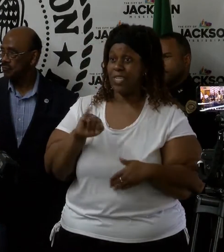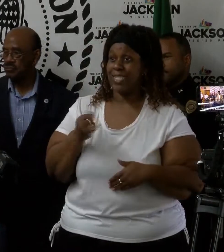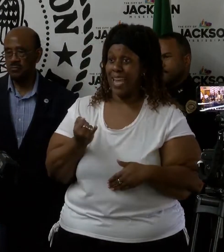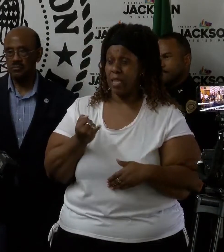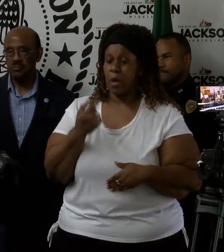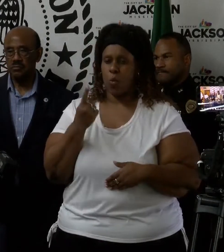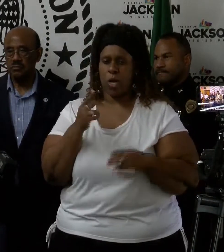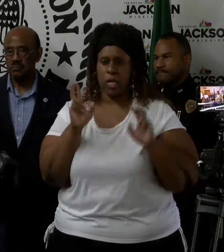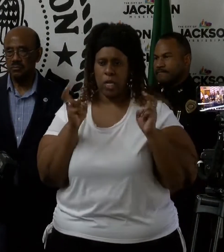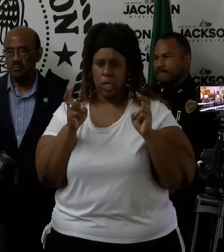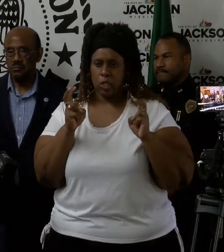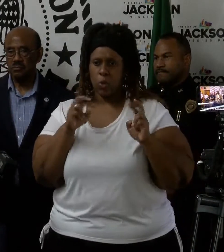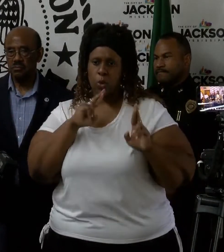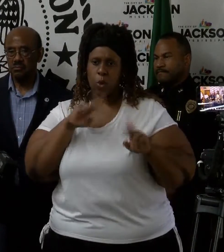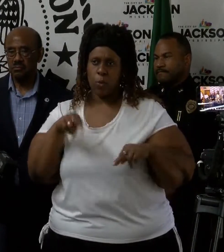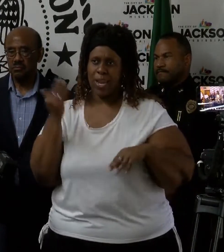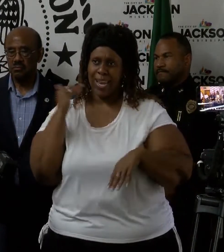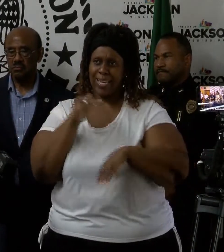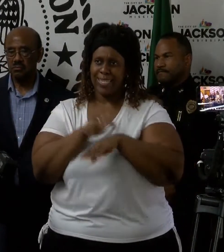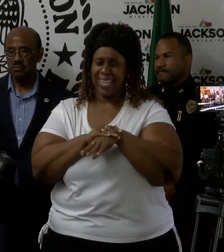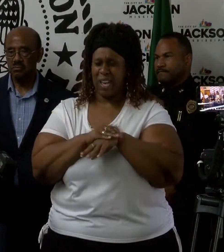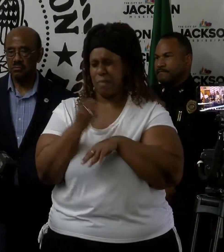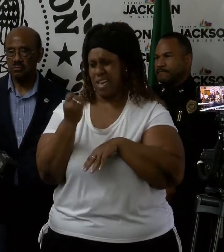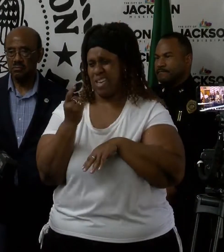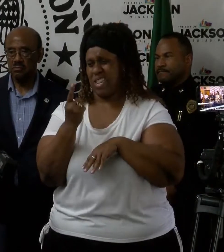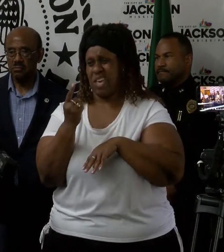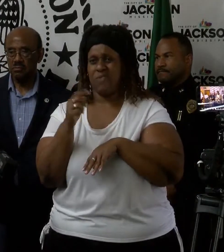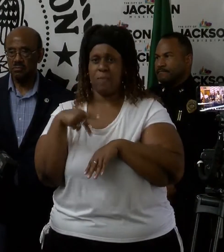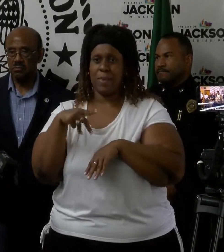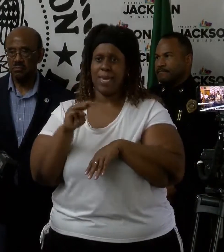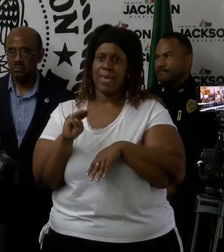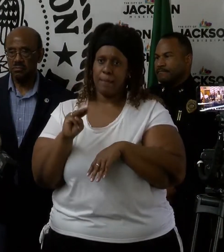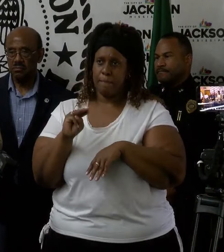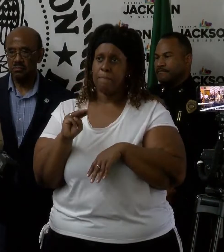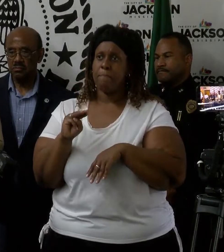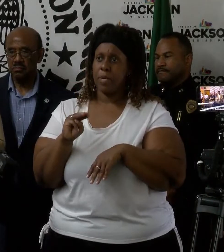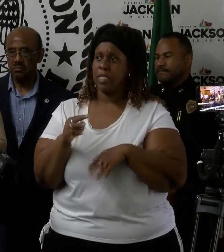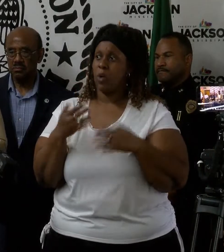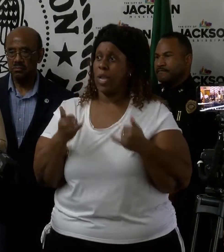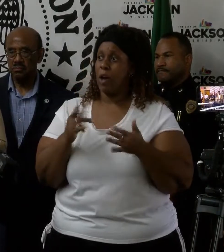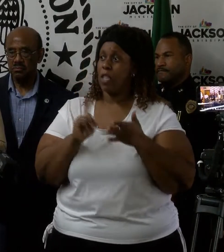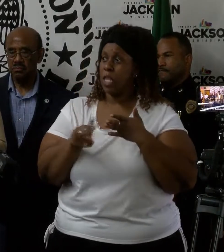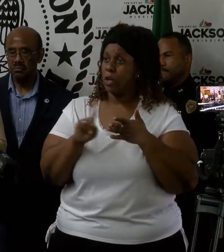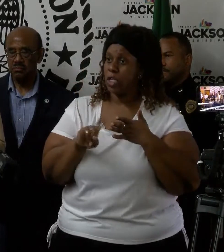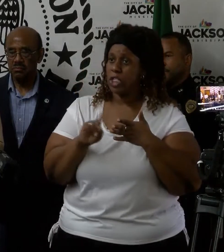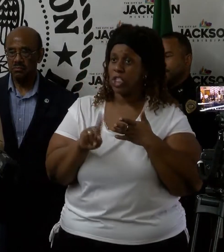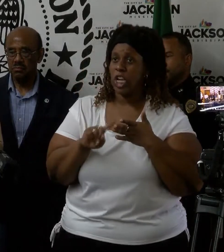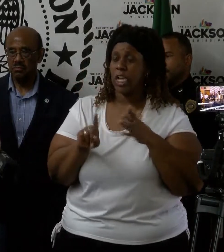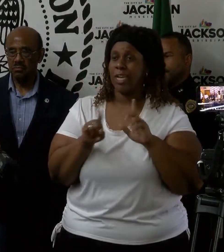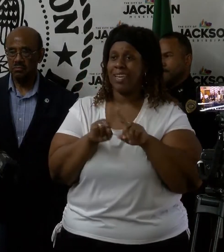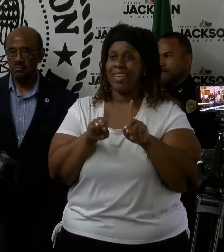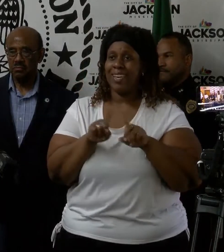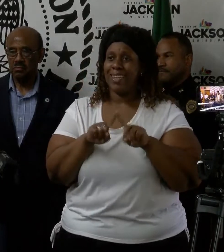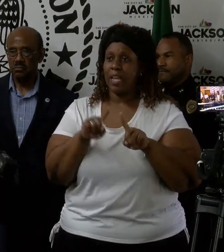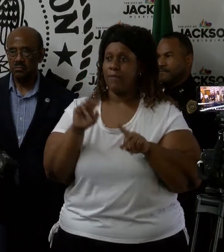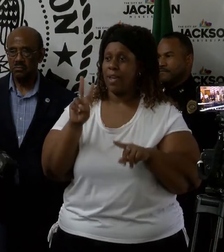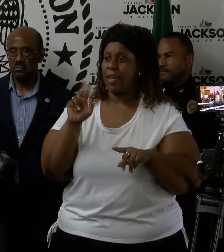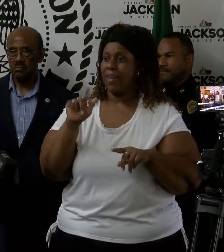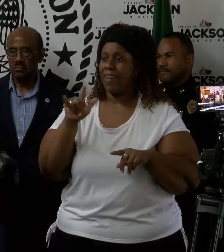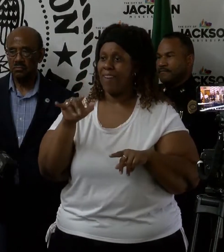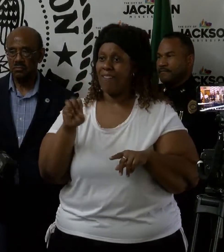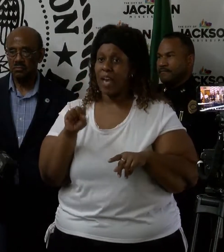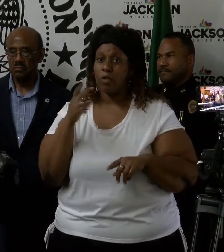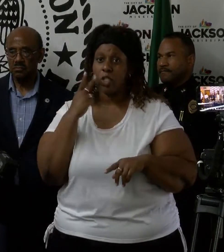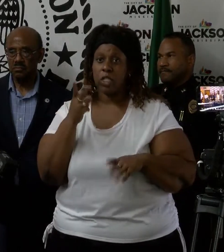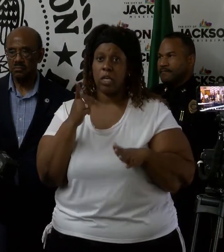issue was reported last night around 11 p.m. Crews are checking valves at that location to determine what